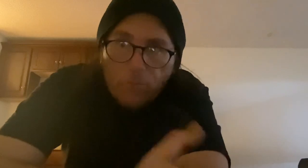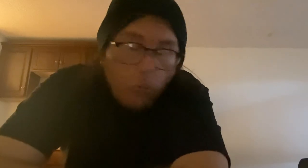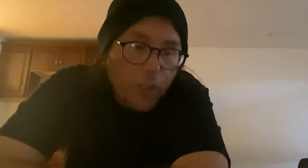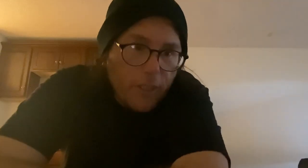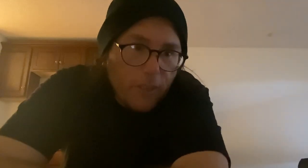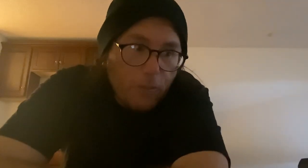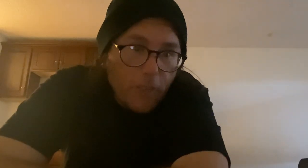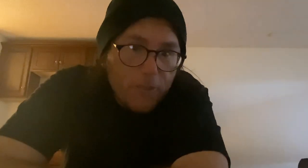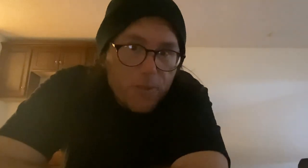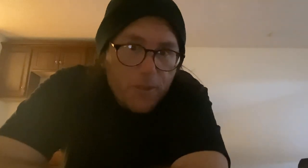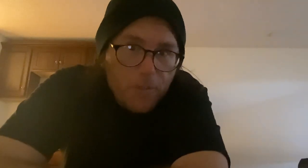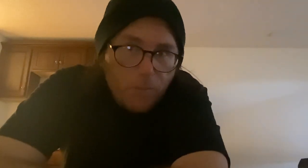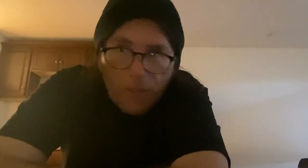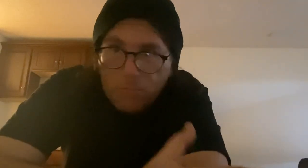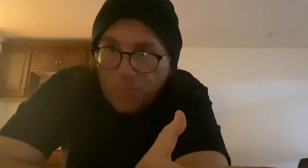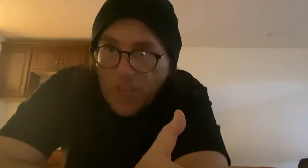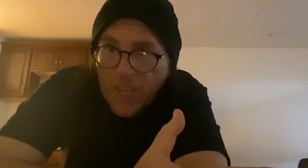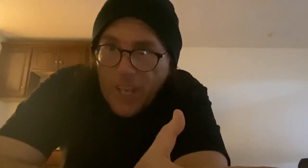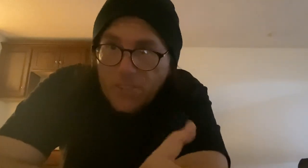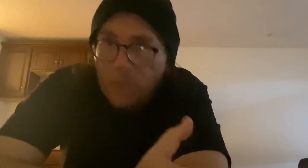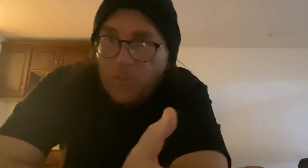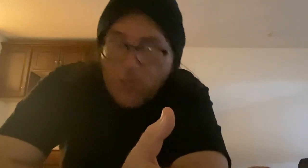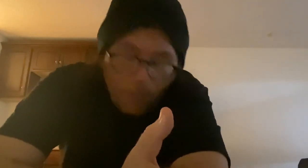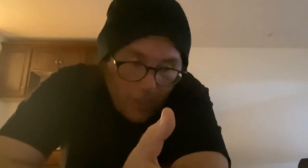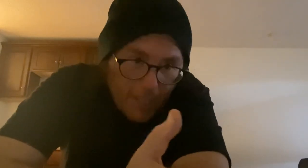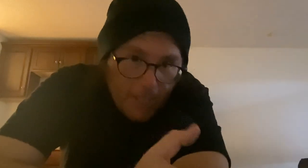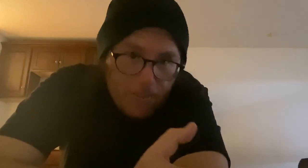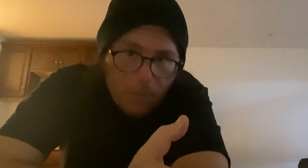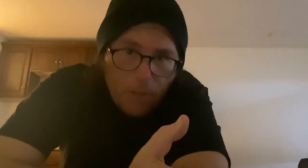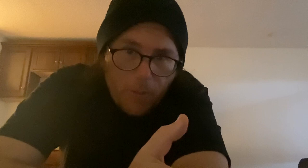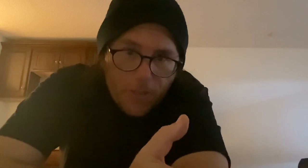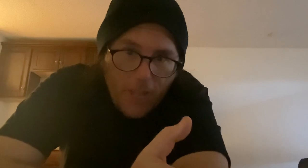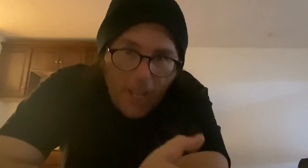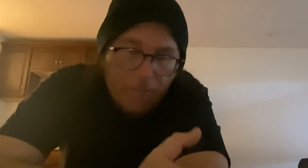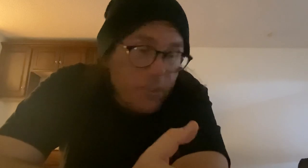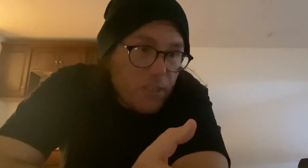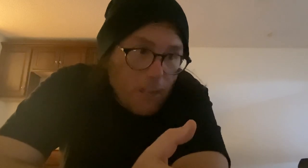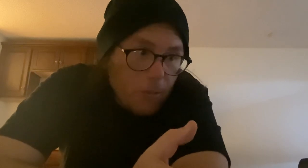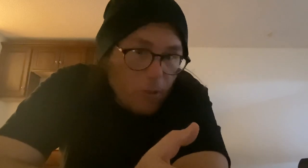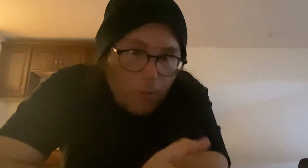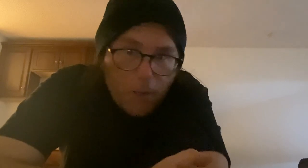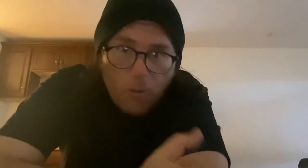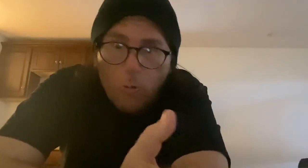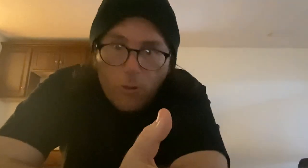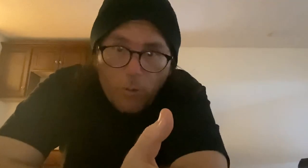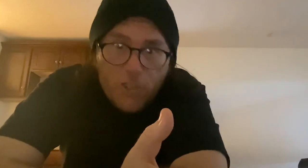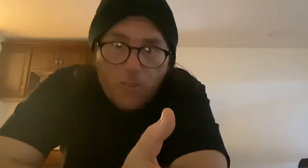work in our fields, you know. Some of us are lucky enough to be able to have a stable career or waste our